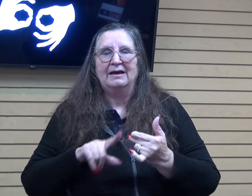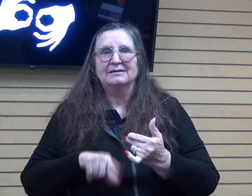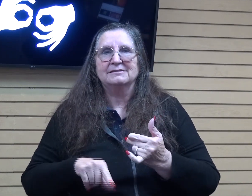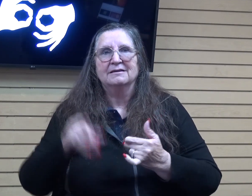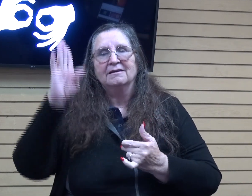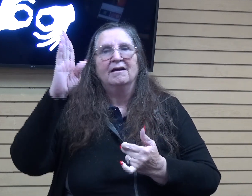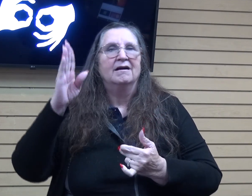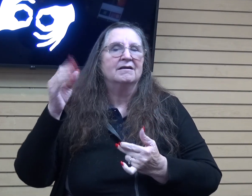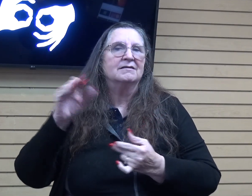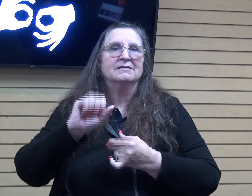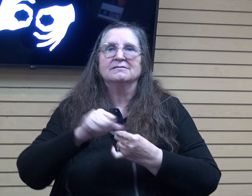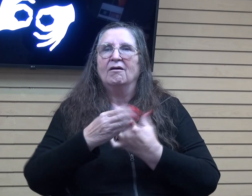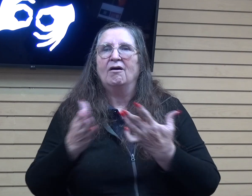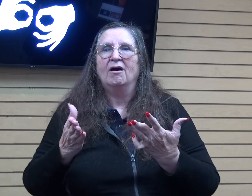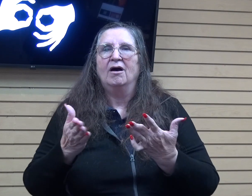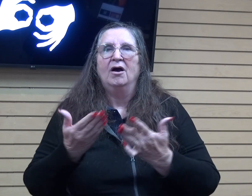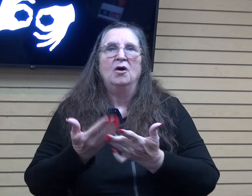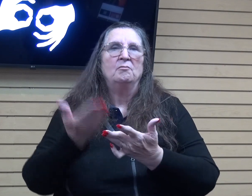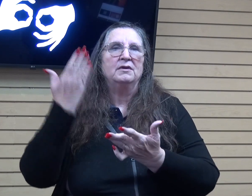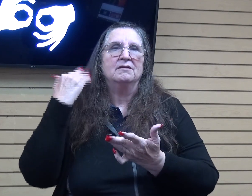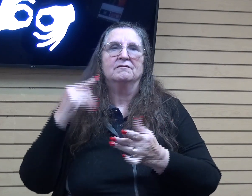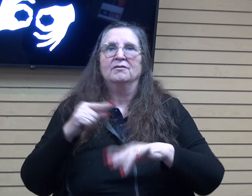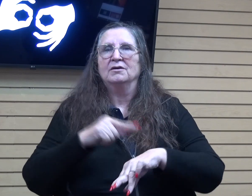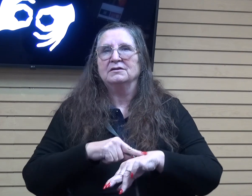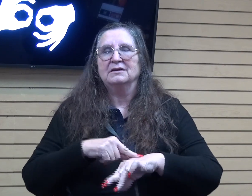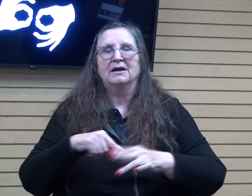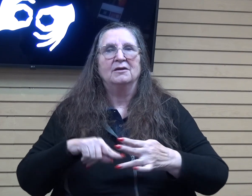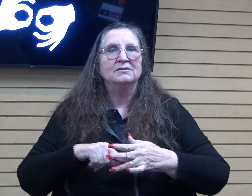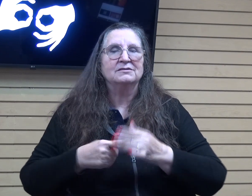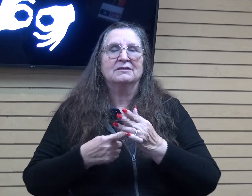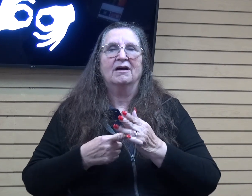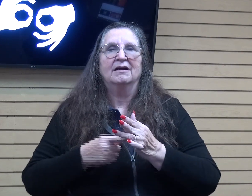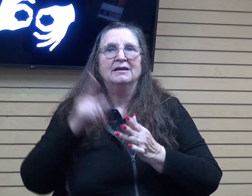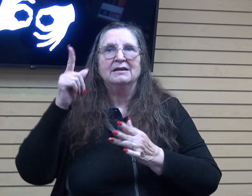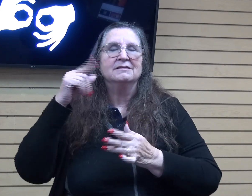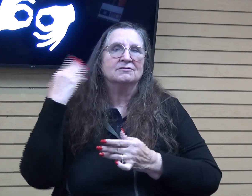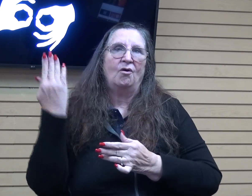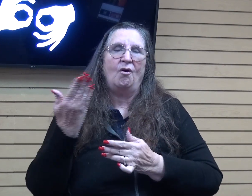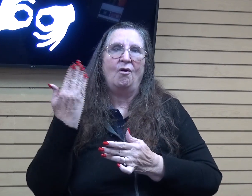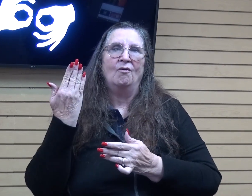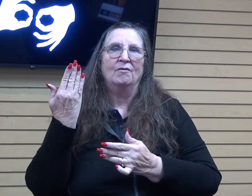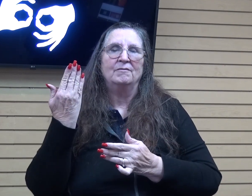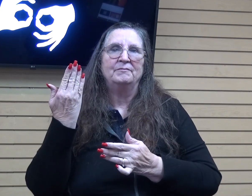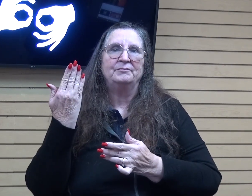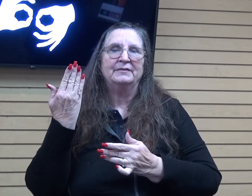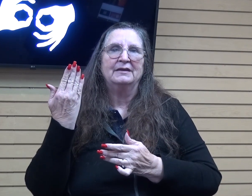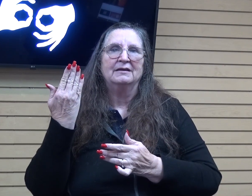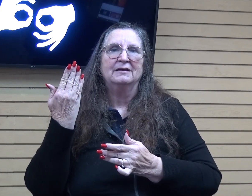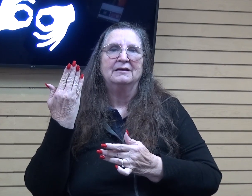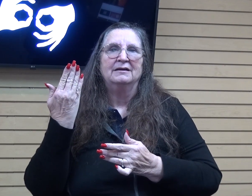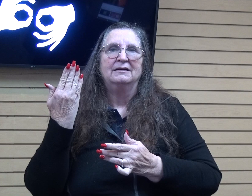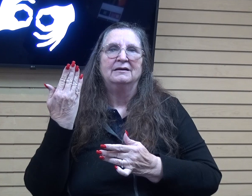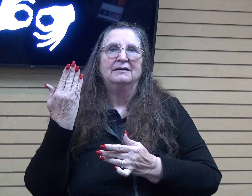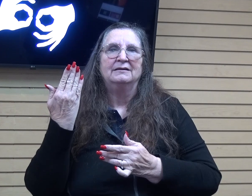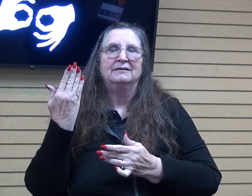everything before time began. He's just he's he's at all and he knows it all. And we can place our expectations